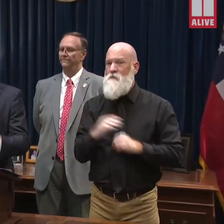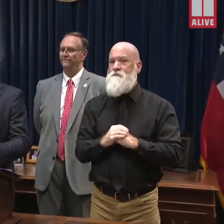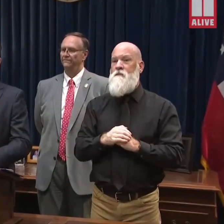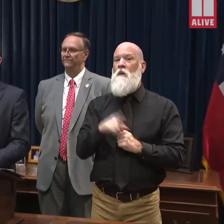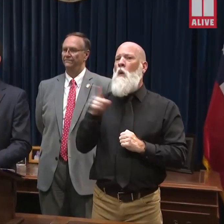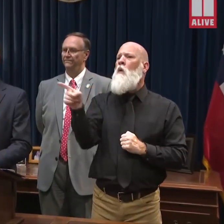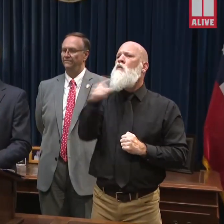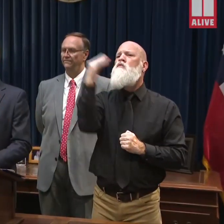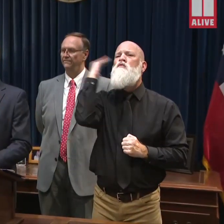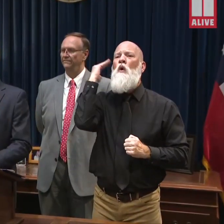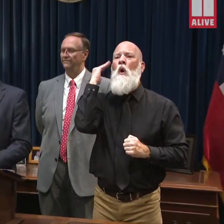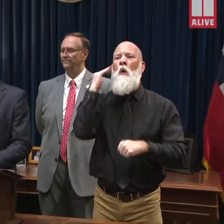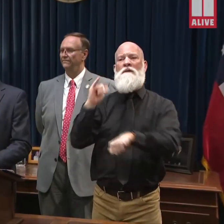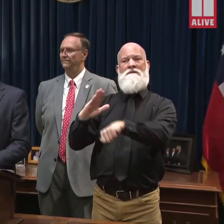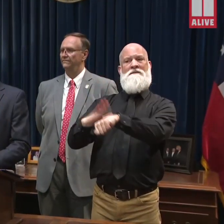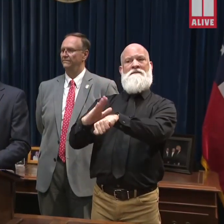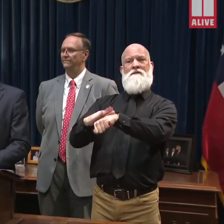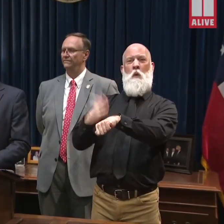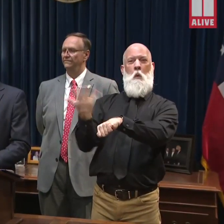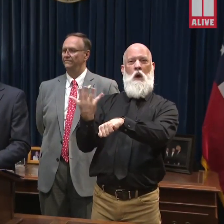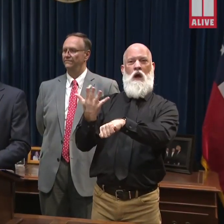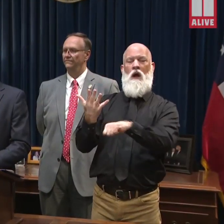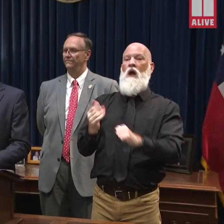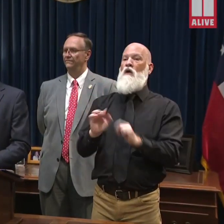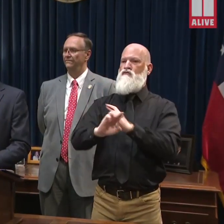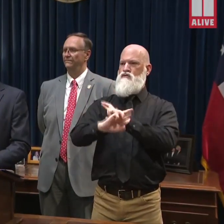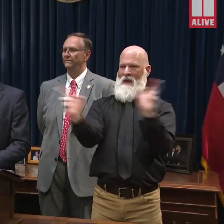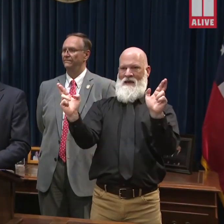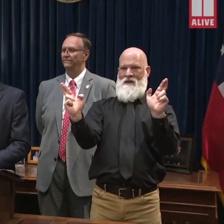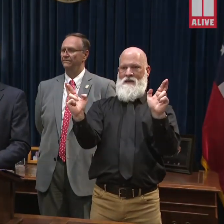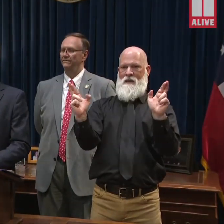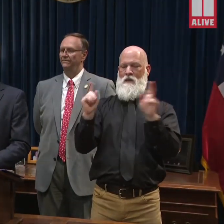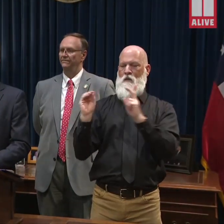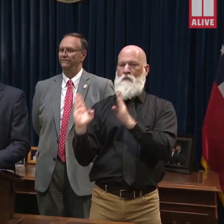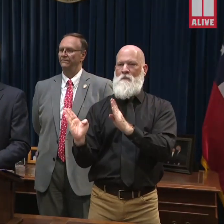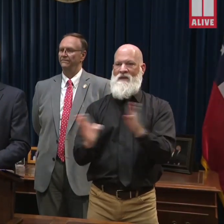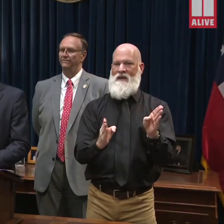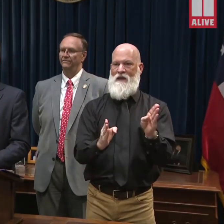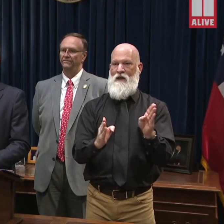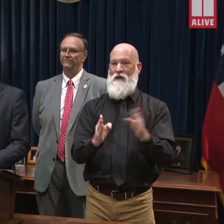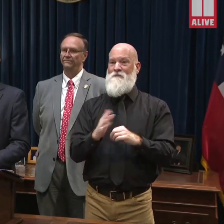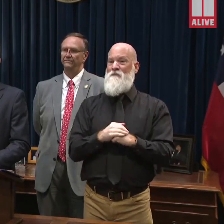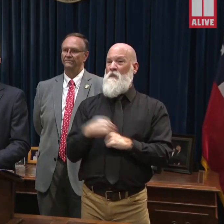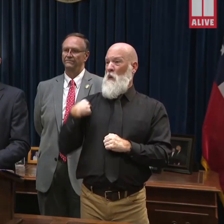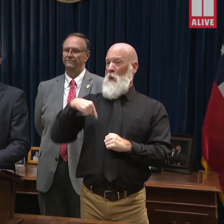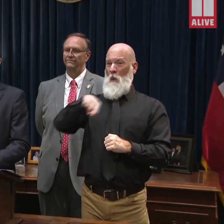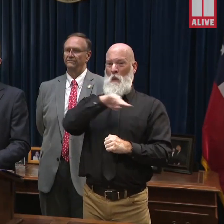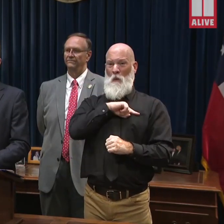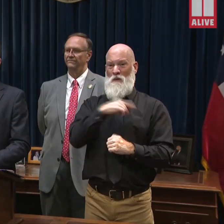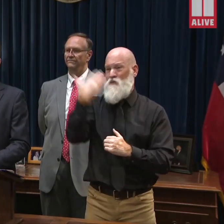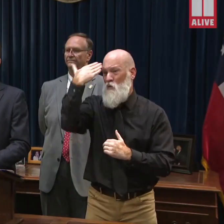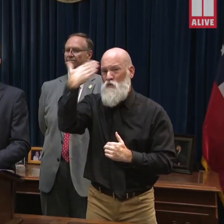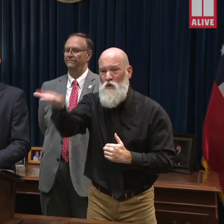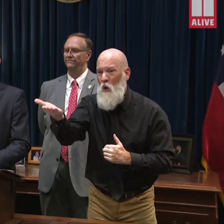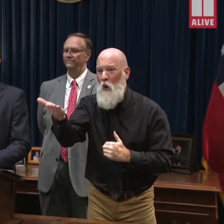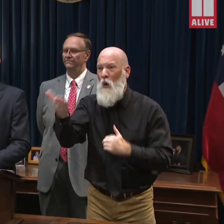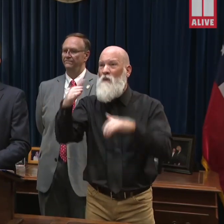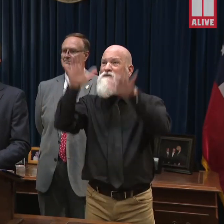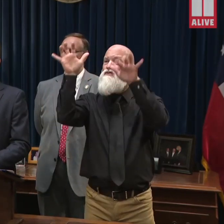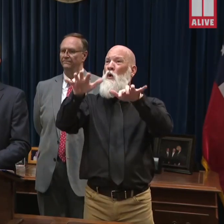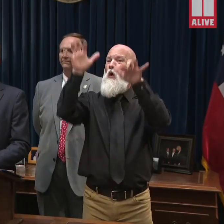caution in their preparedness to be ready. We're not exactly sure where this storm is going to go.